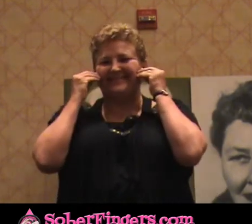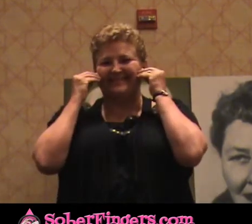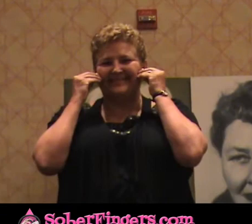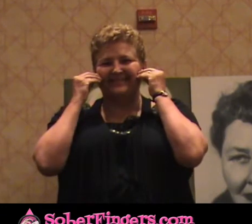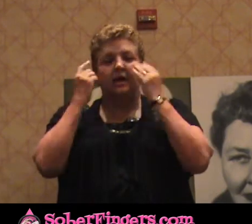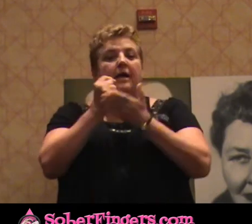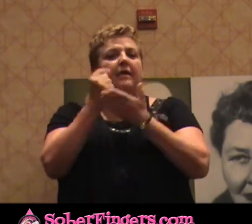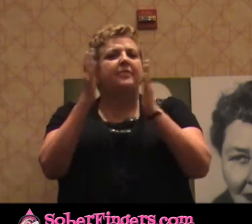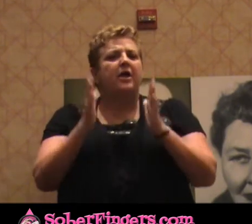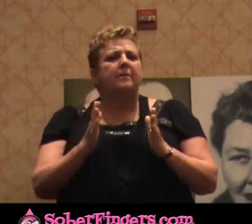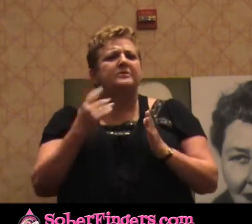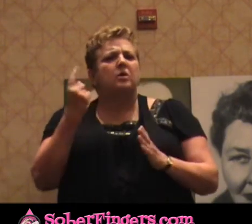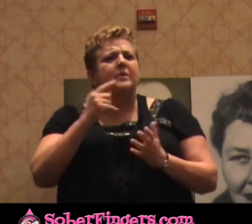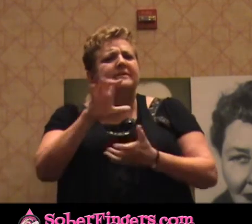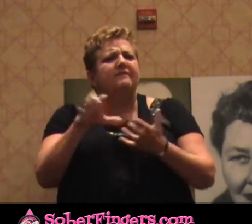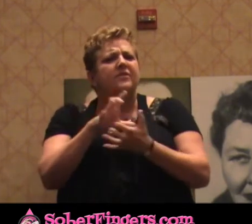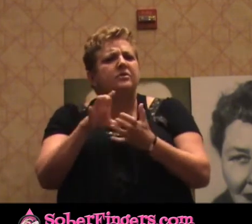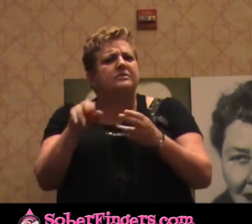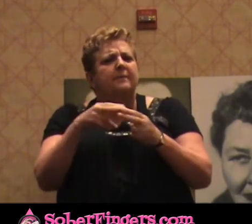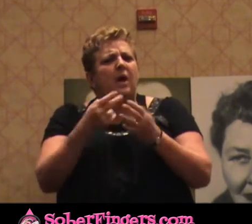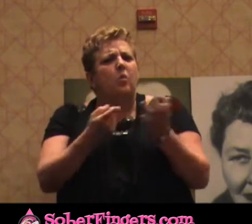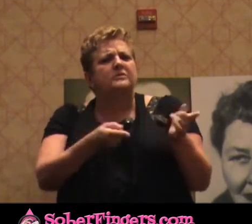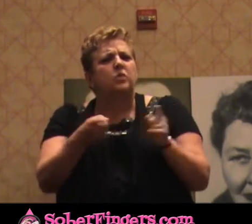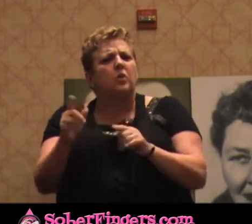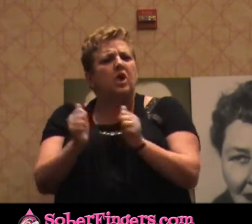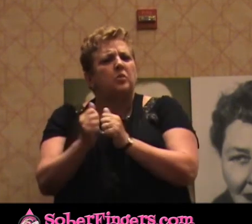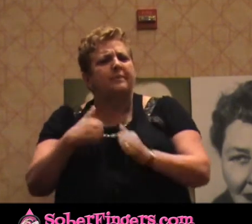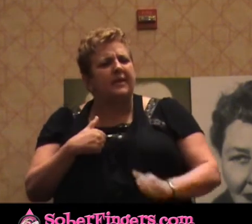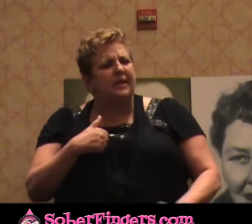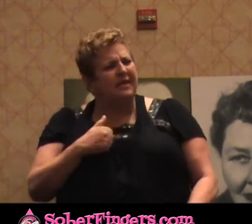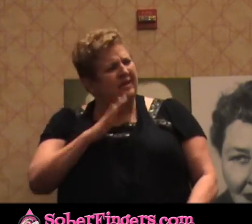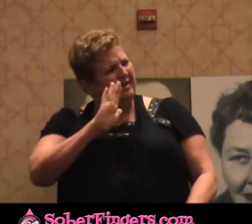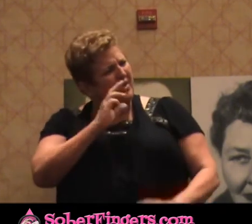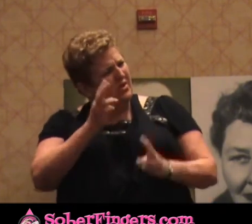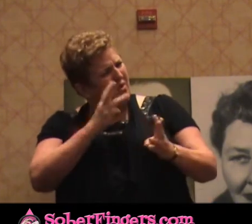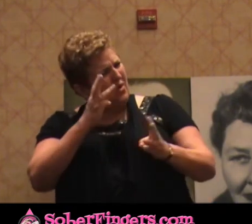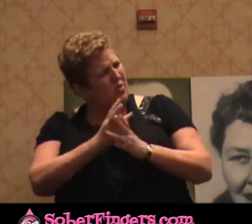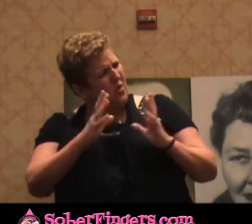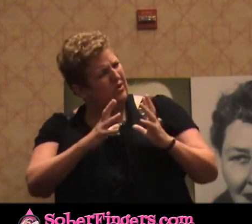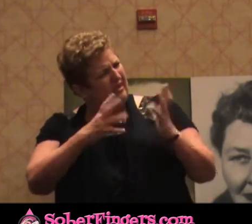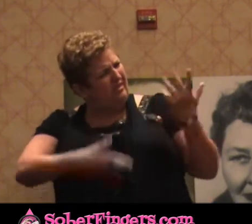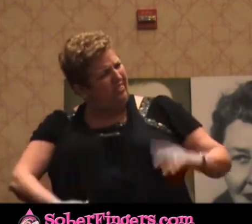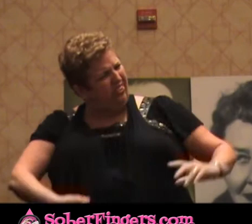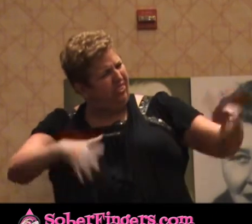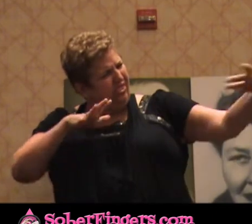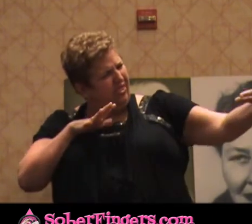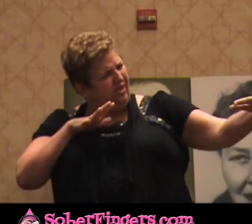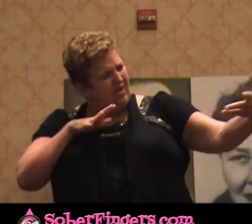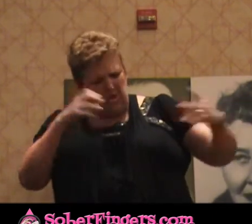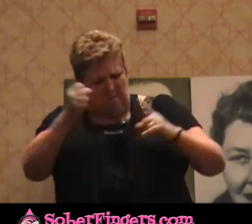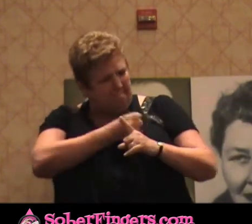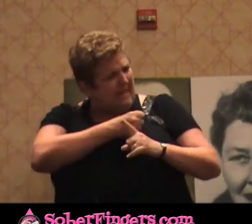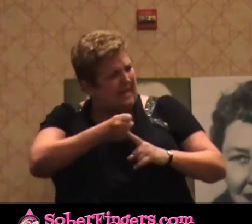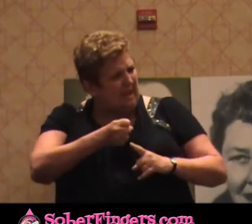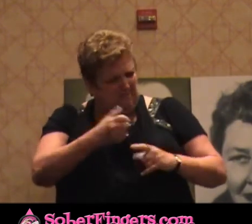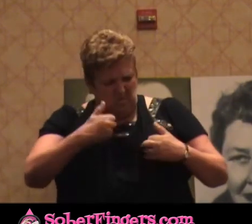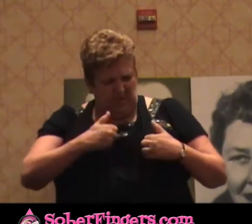always confused about what was going on with me. They were like, your world is falling apart. You're beat up. You have bruises and you're